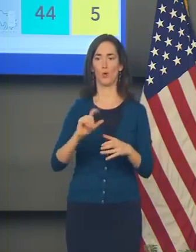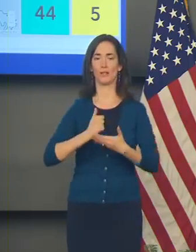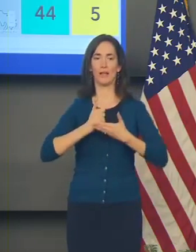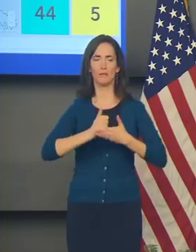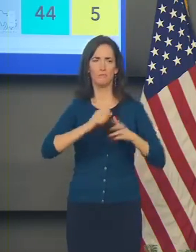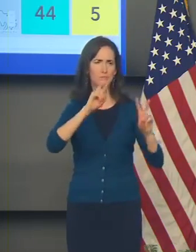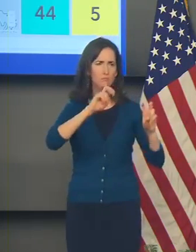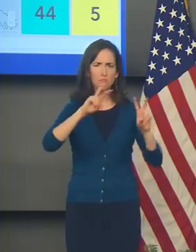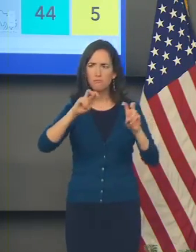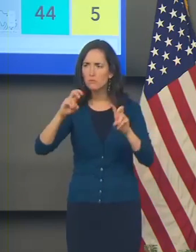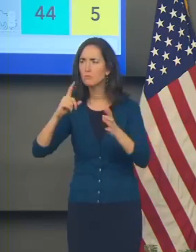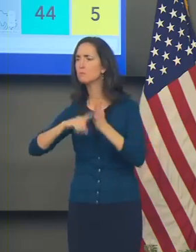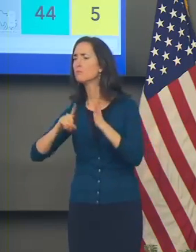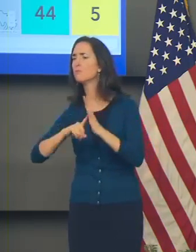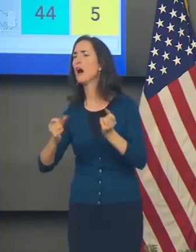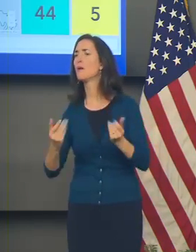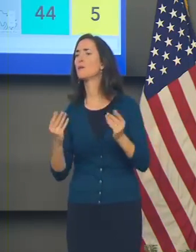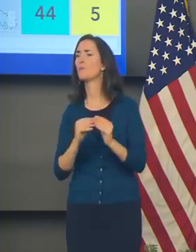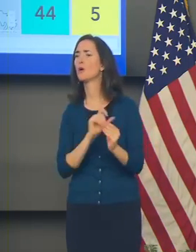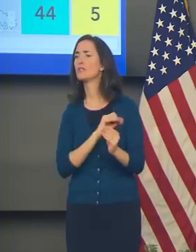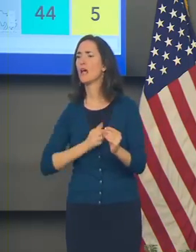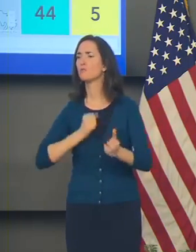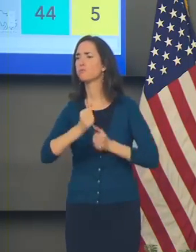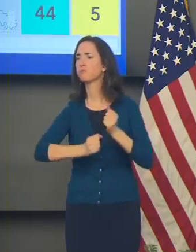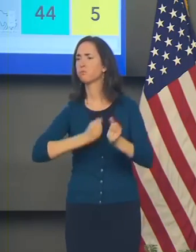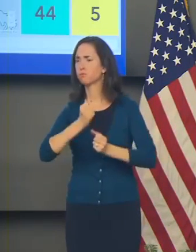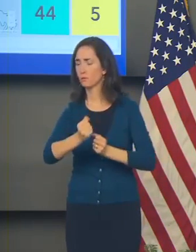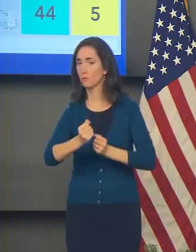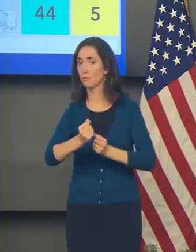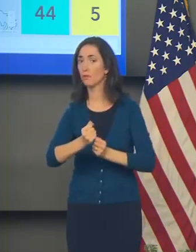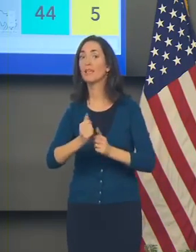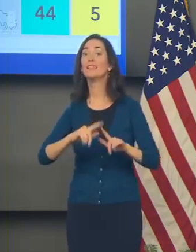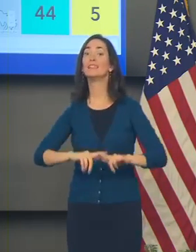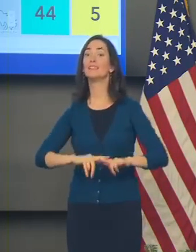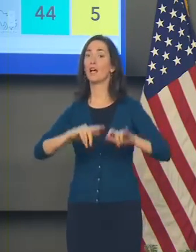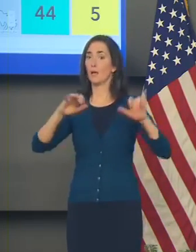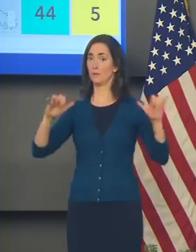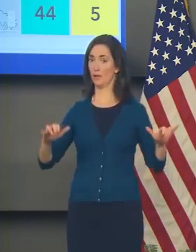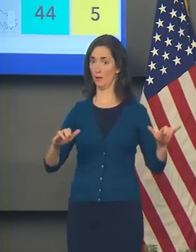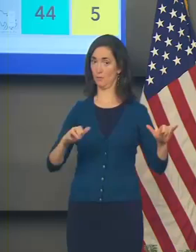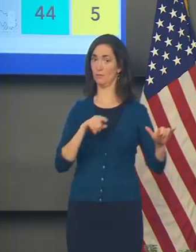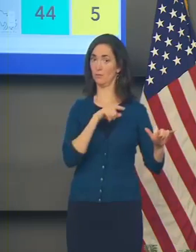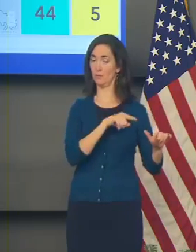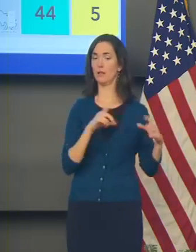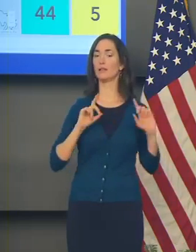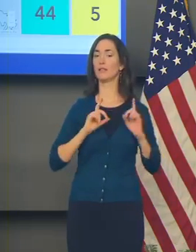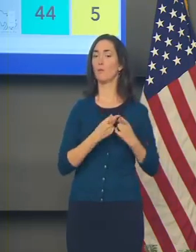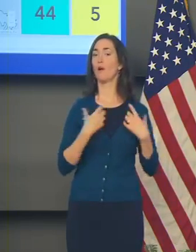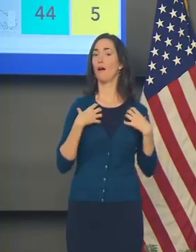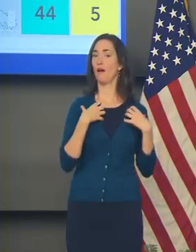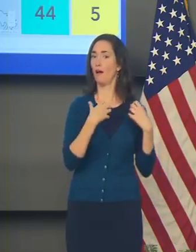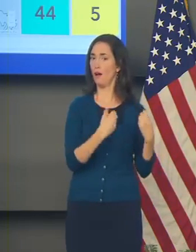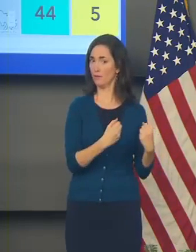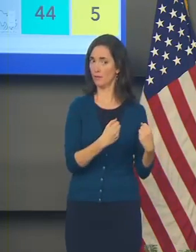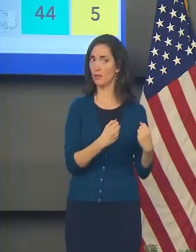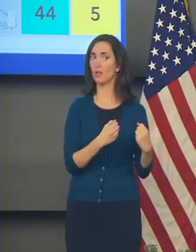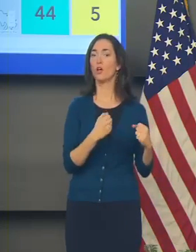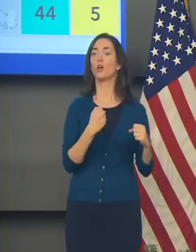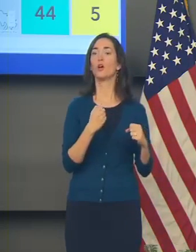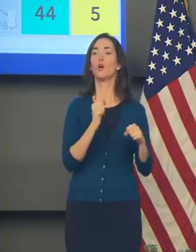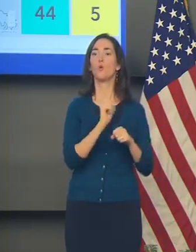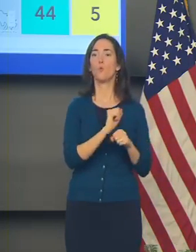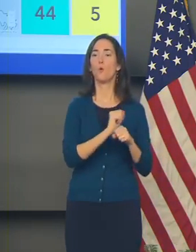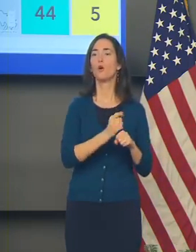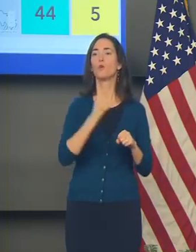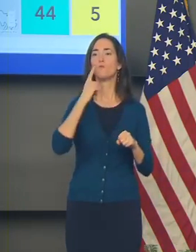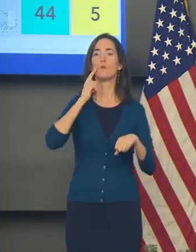assessment. And another parallel effort, the Department of Health is working to execute a